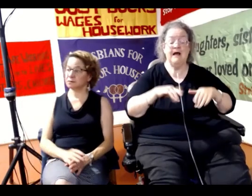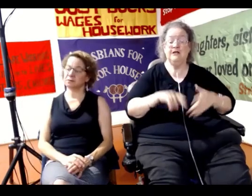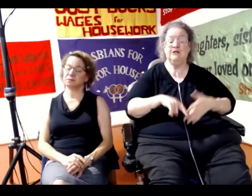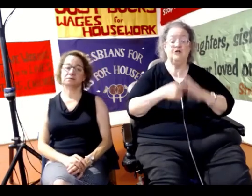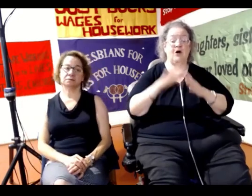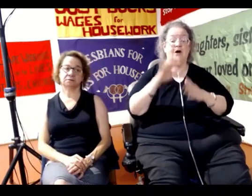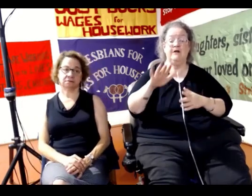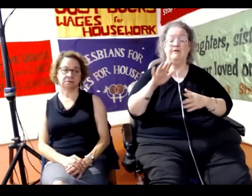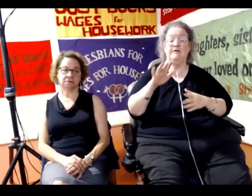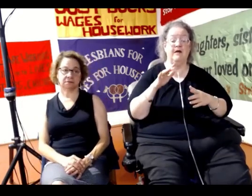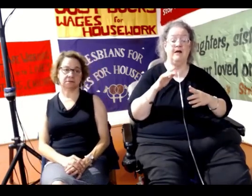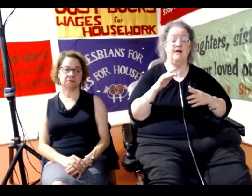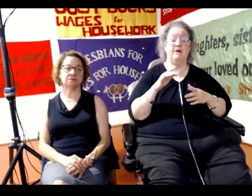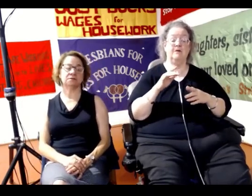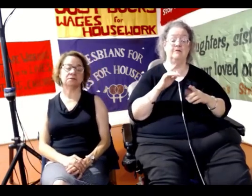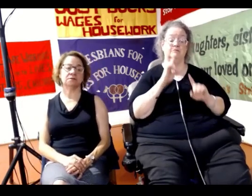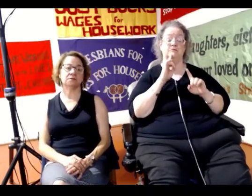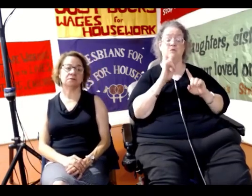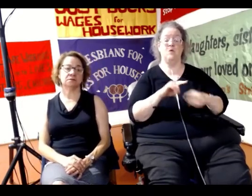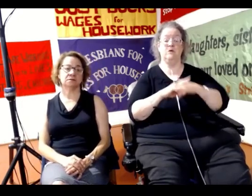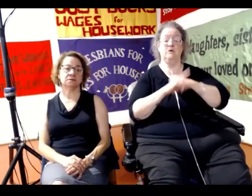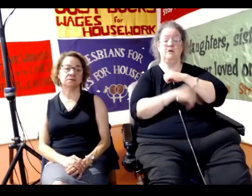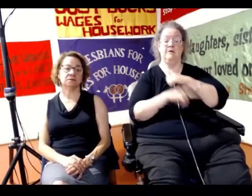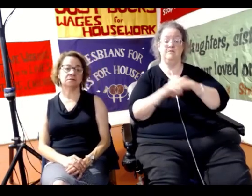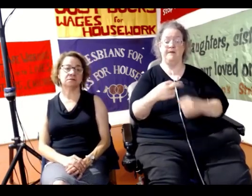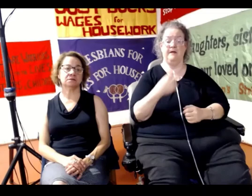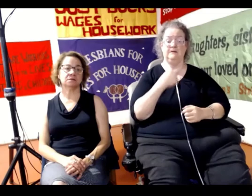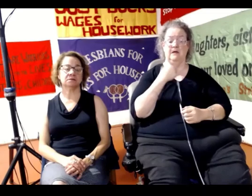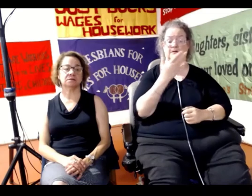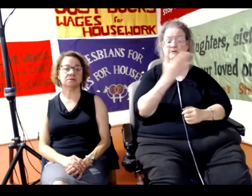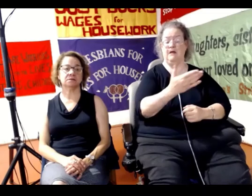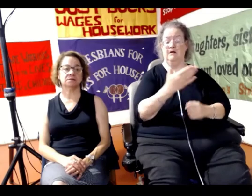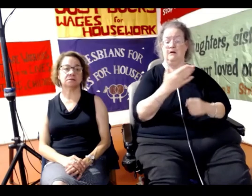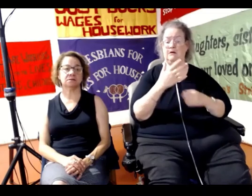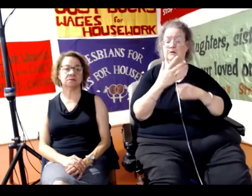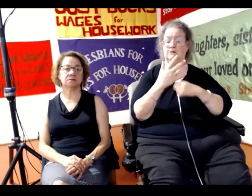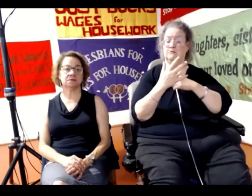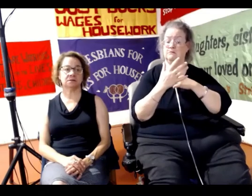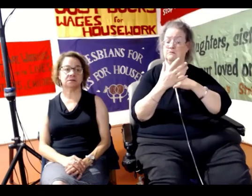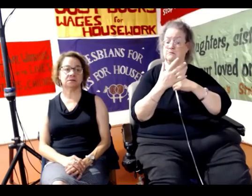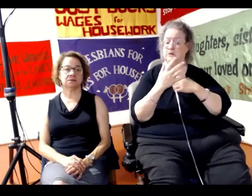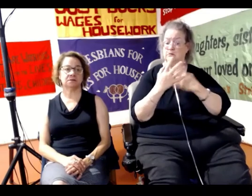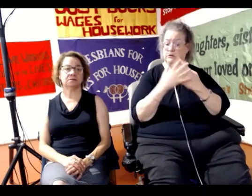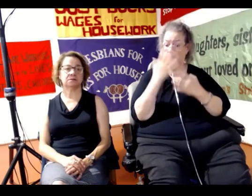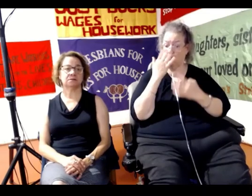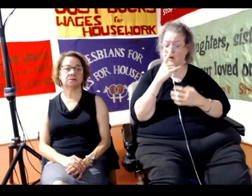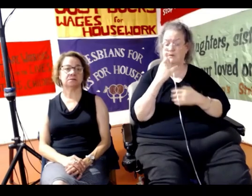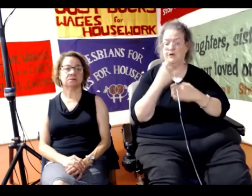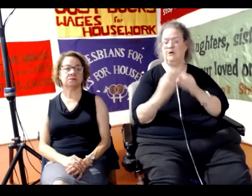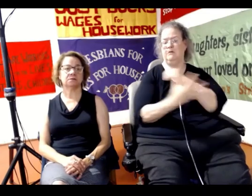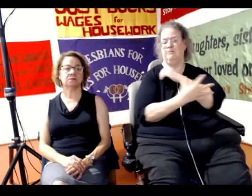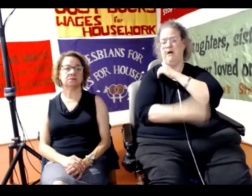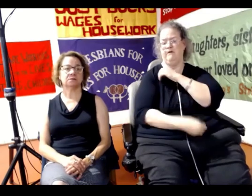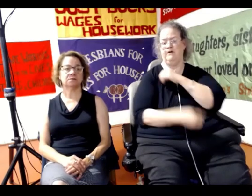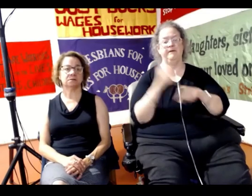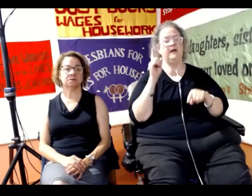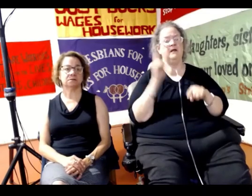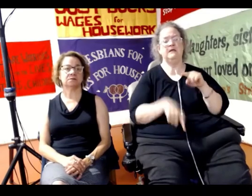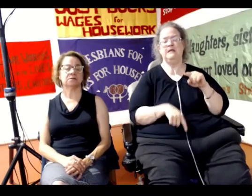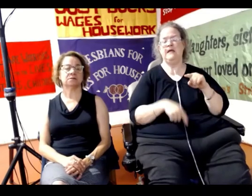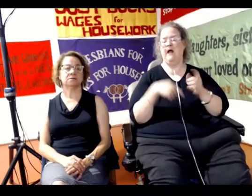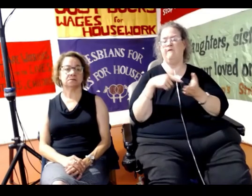and they are stuck in prison. Why is this? And the only reason is simple, poverty, because they can't furnish